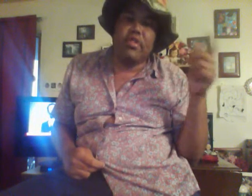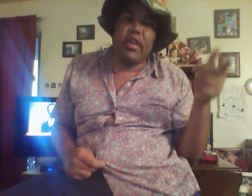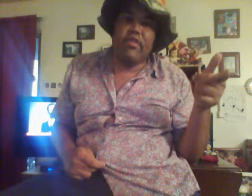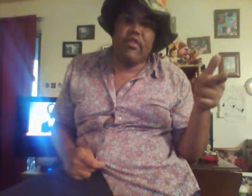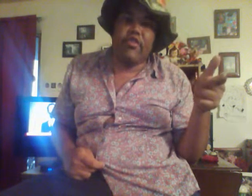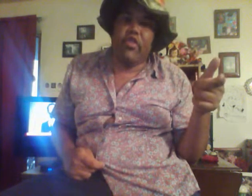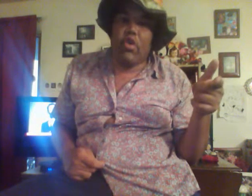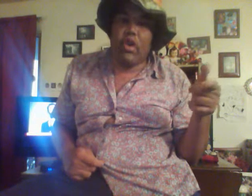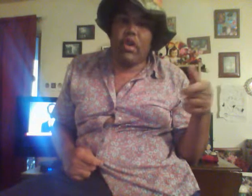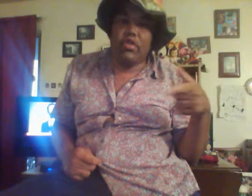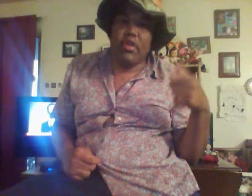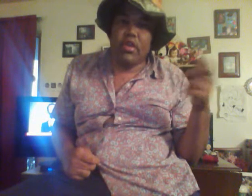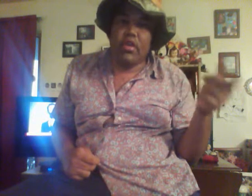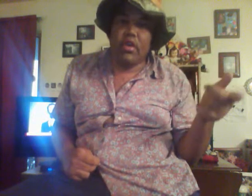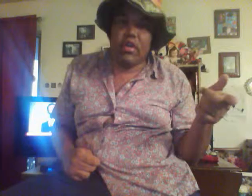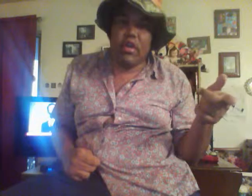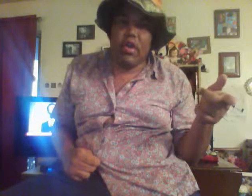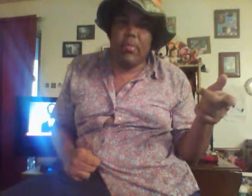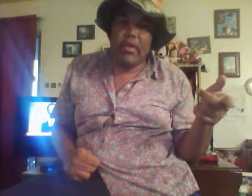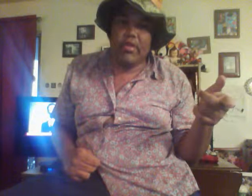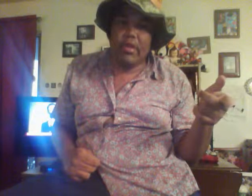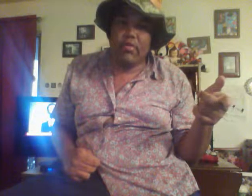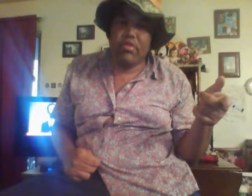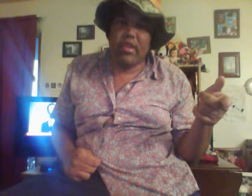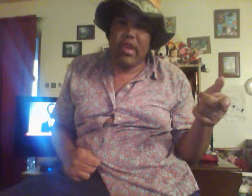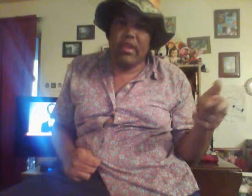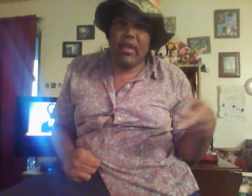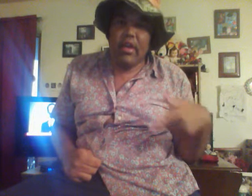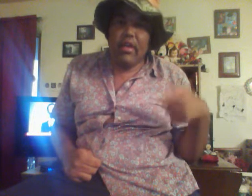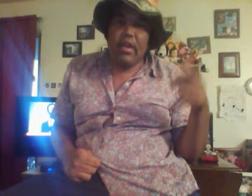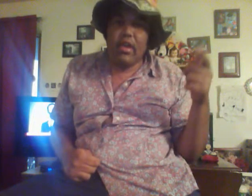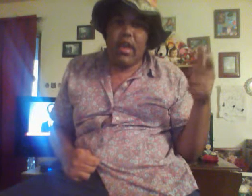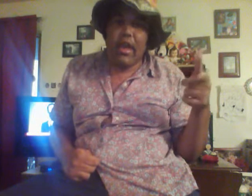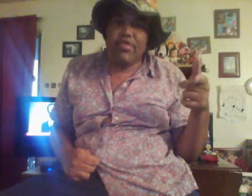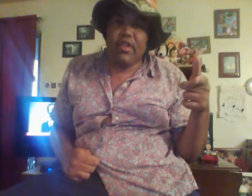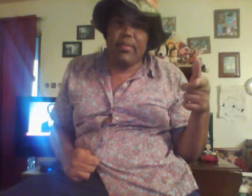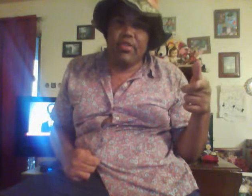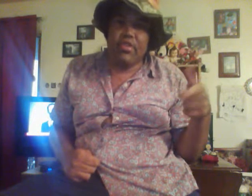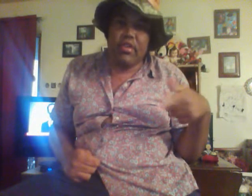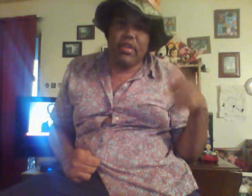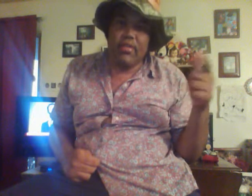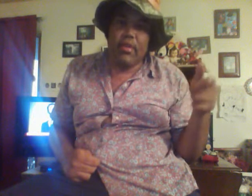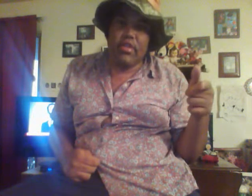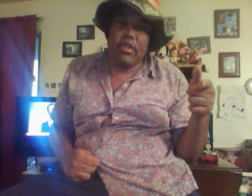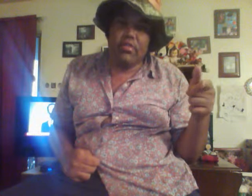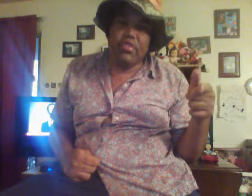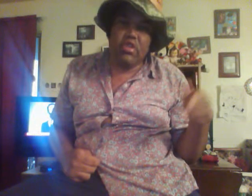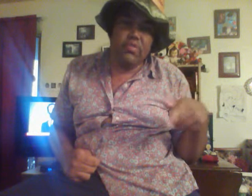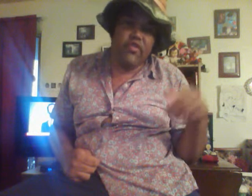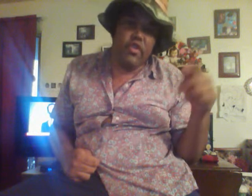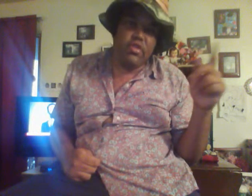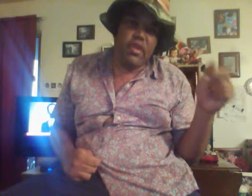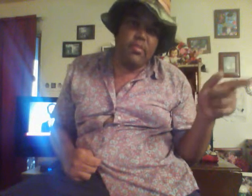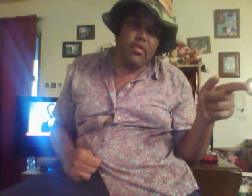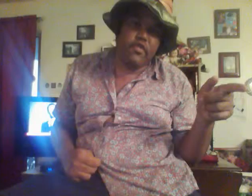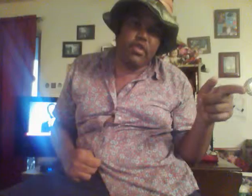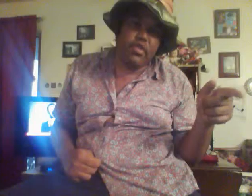Stephen Floyd is in the comatose state. In the last episode of the original series, before they moved to